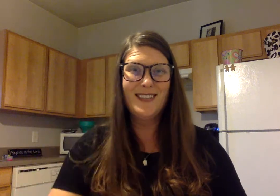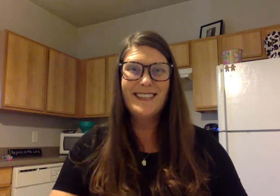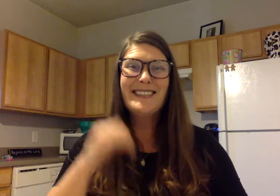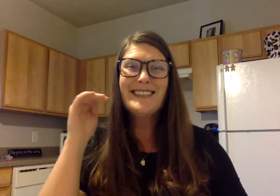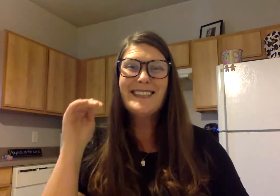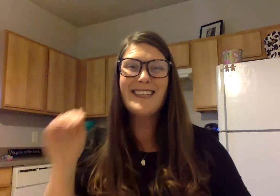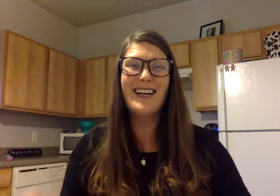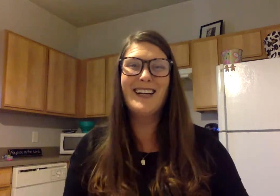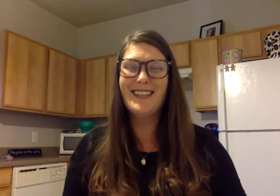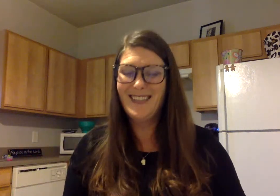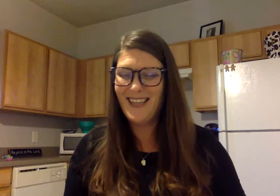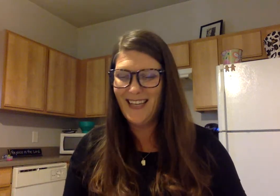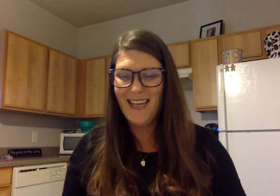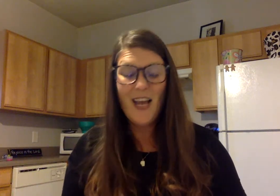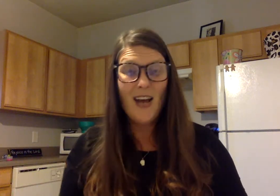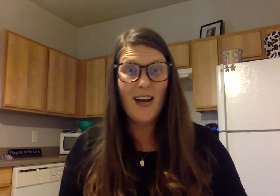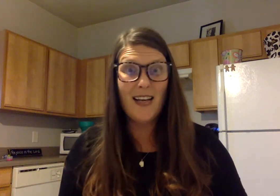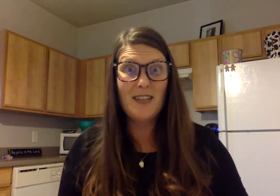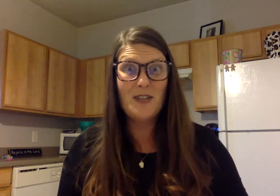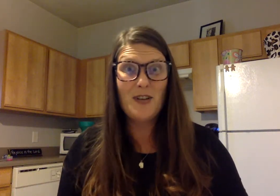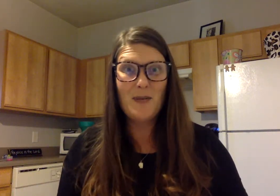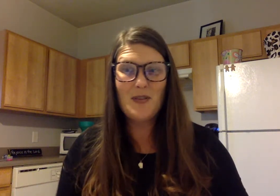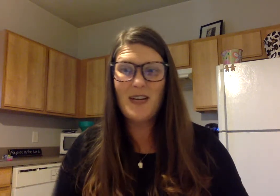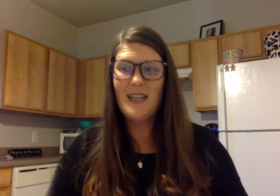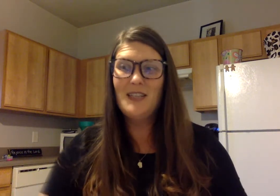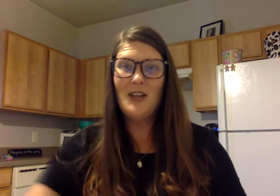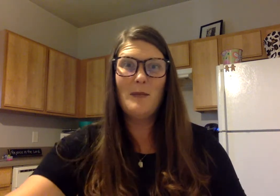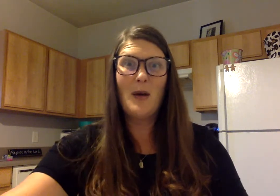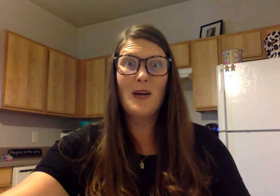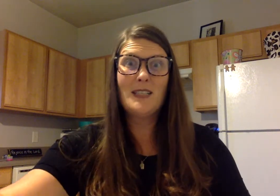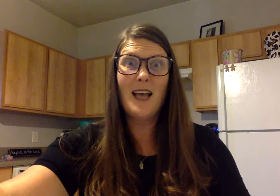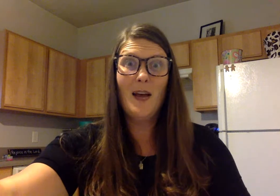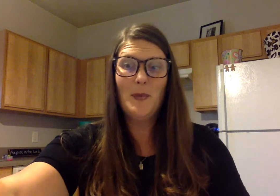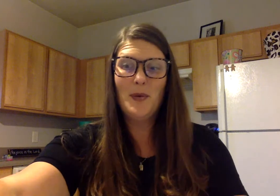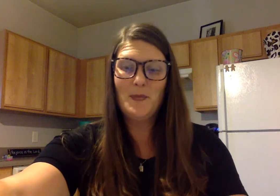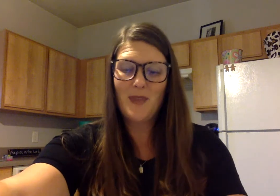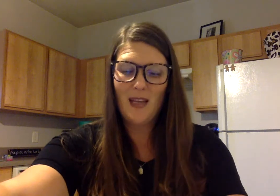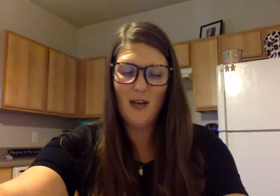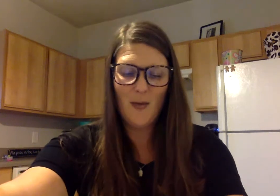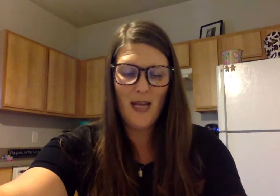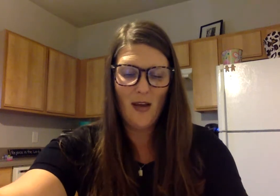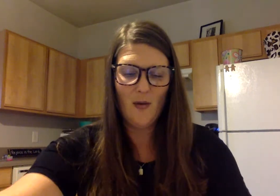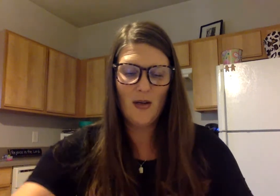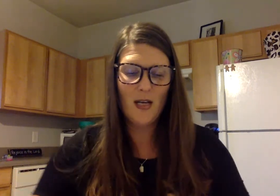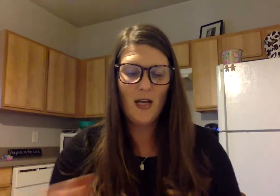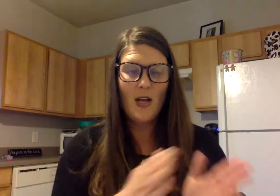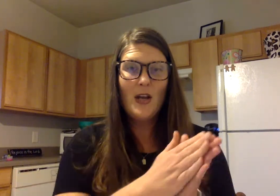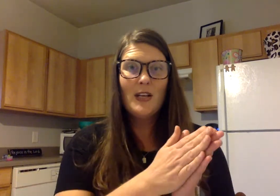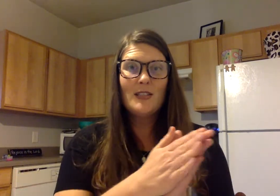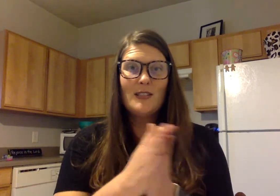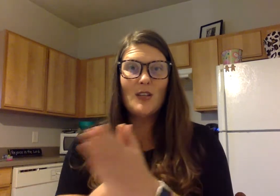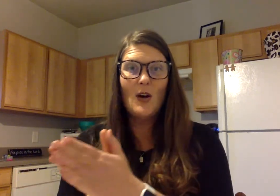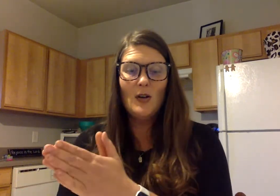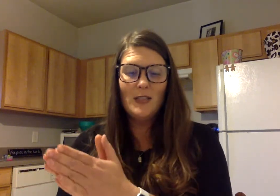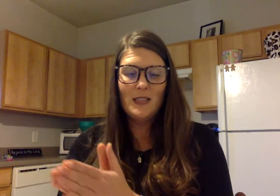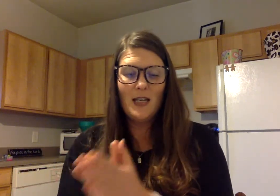ur, good, all right, get your choppers ready to chop my words up, here we go, sauce,